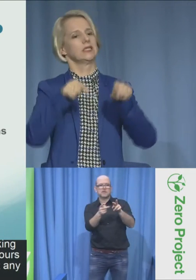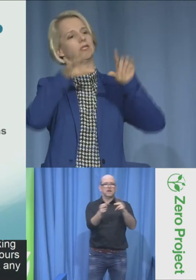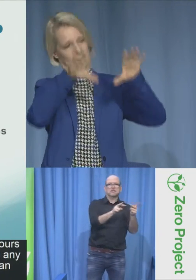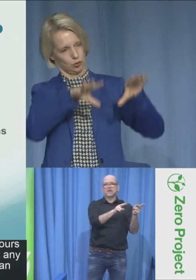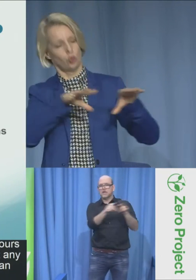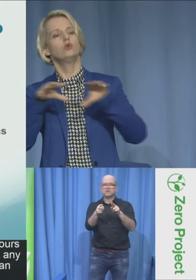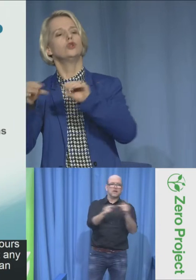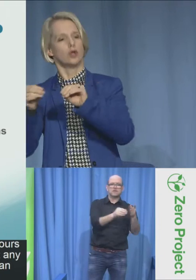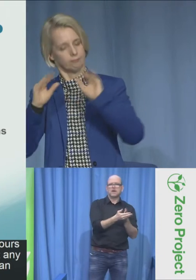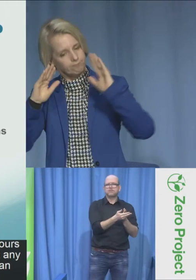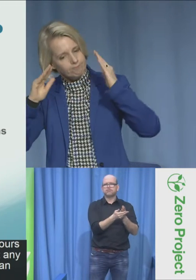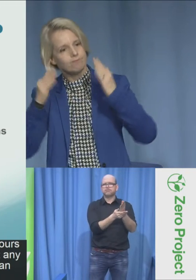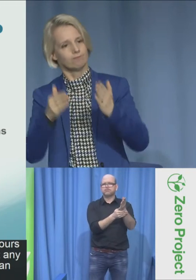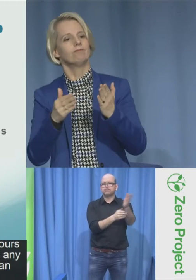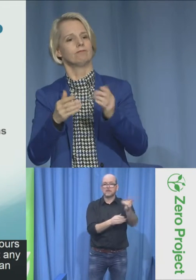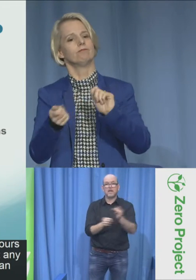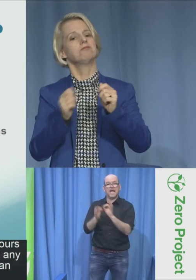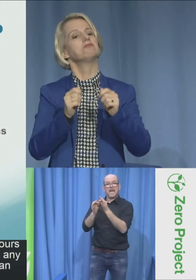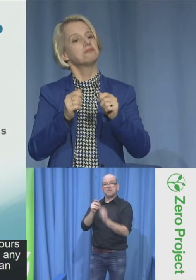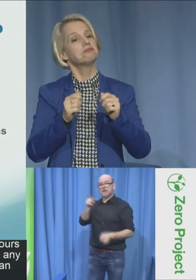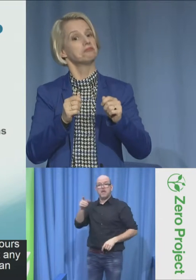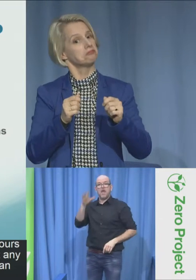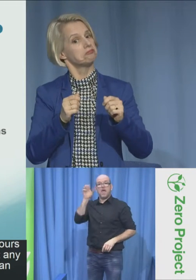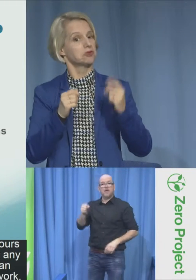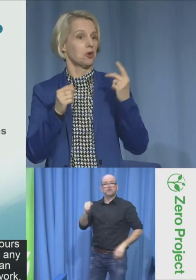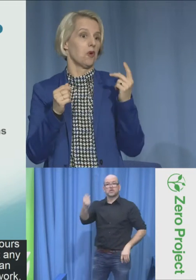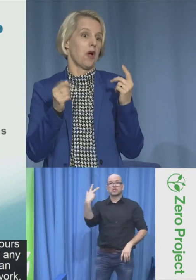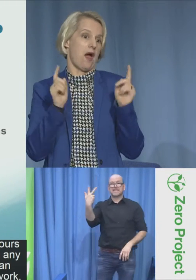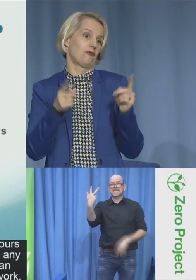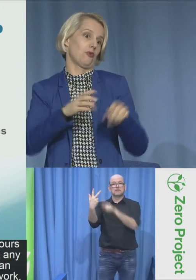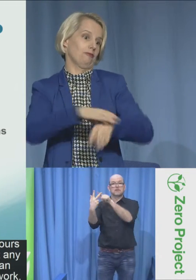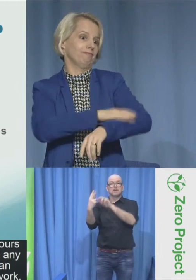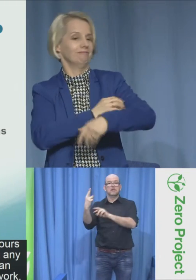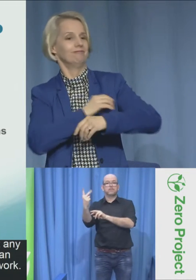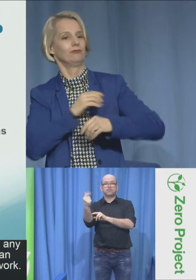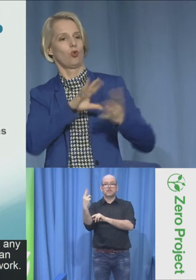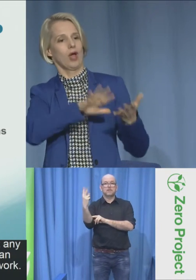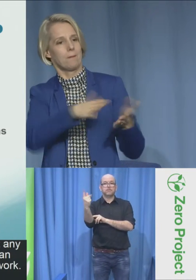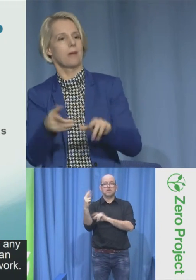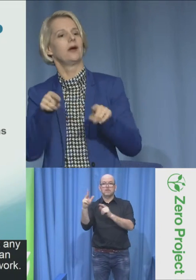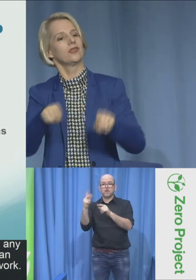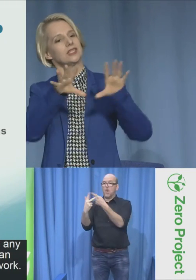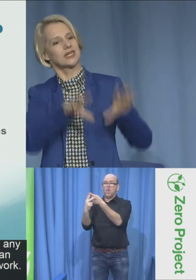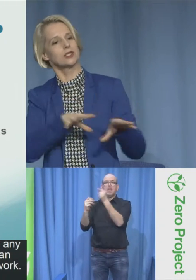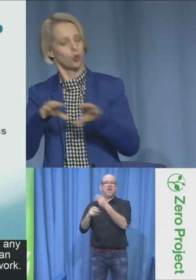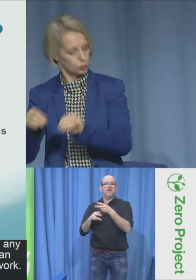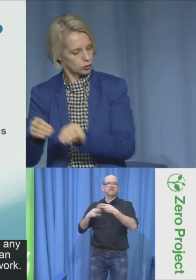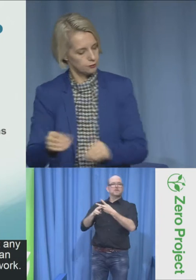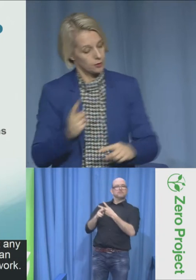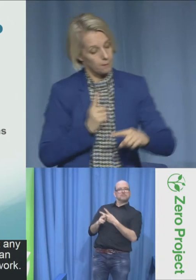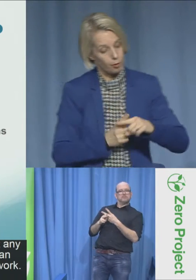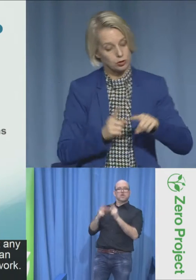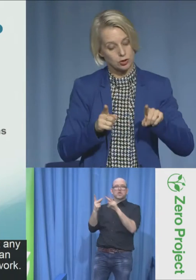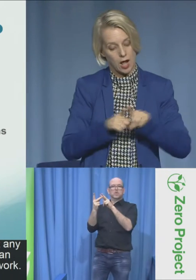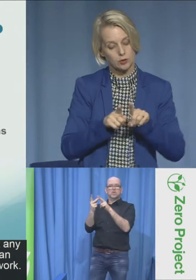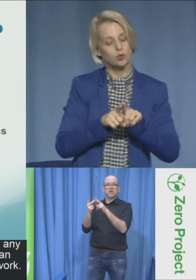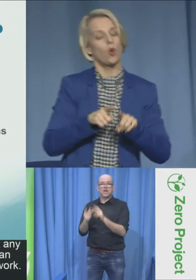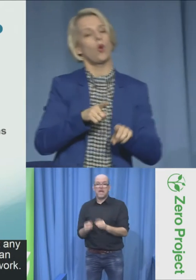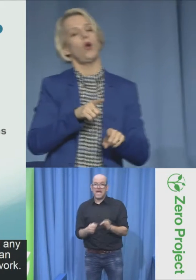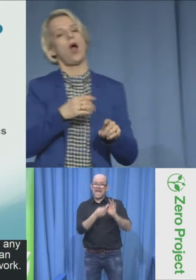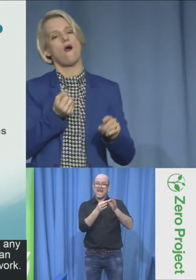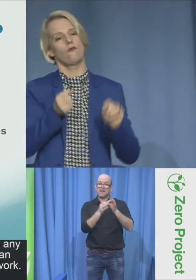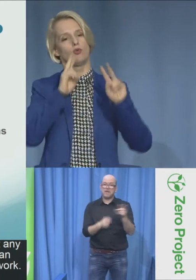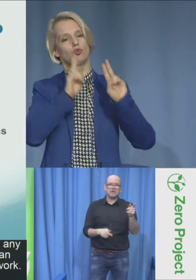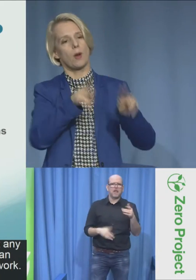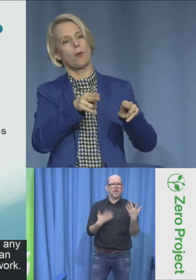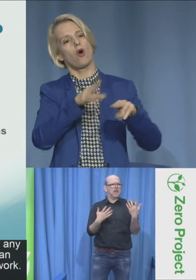So we're trying to change that and that's what the most recent resolution was all about. So we have to implement this